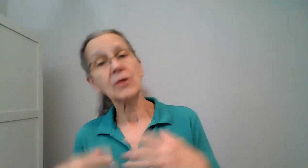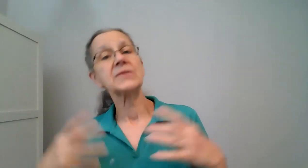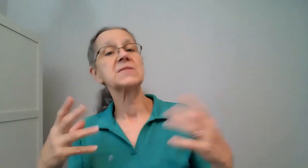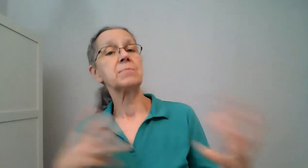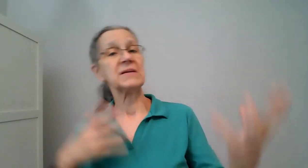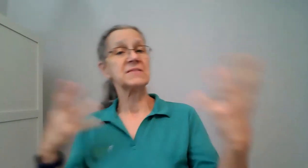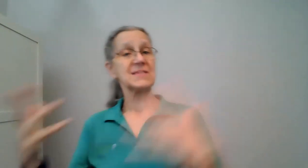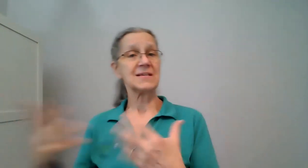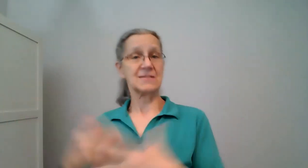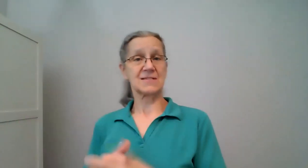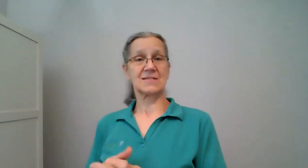long has it been since